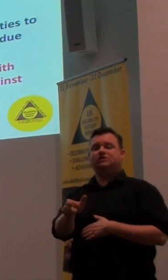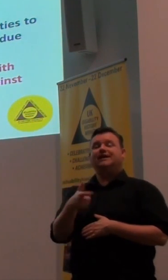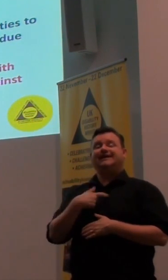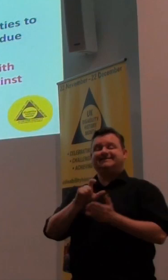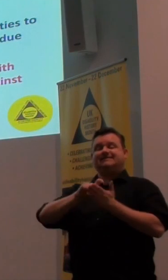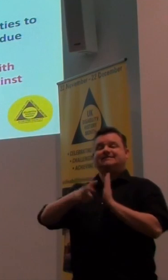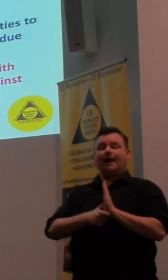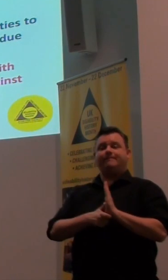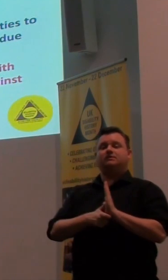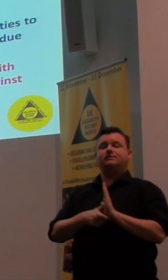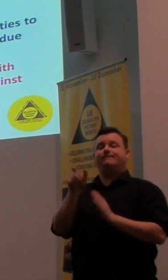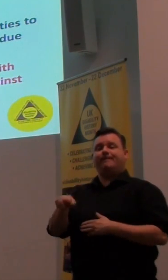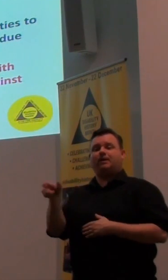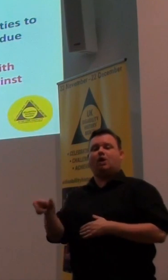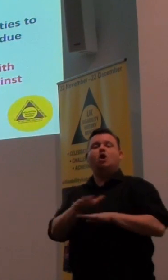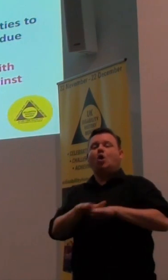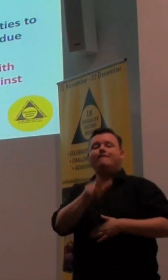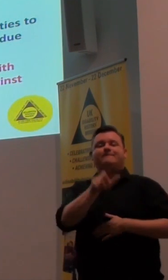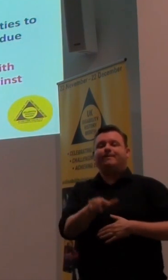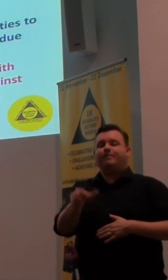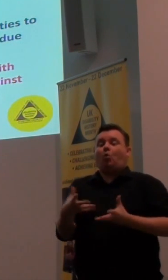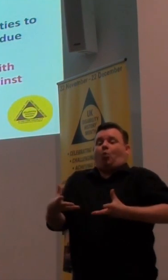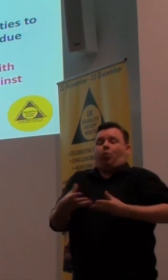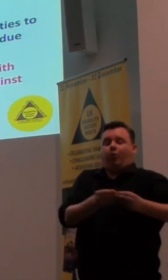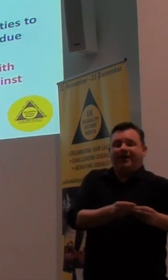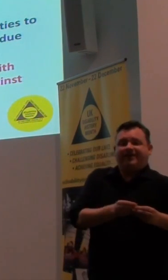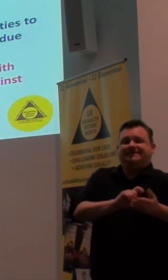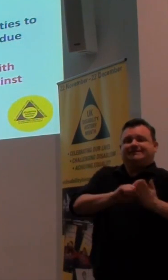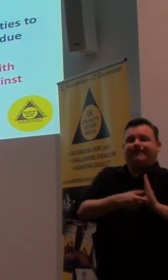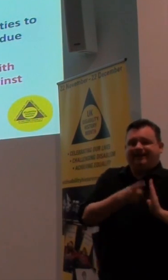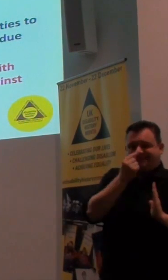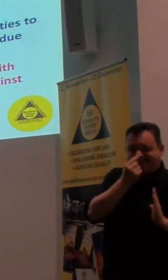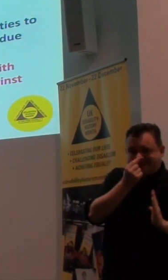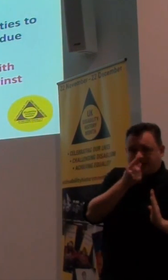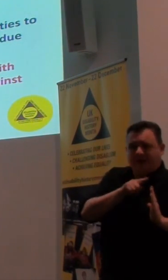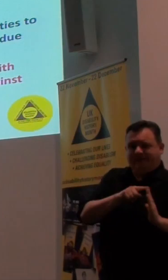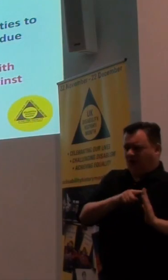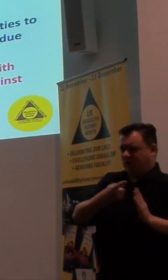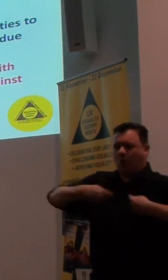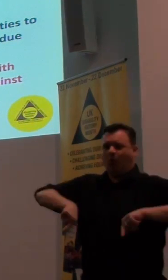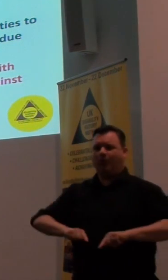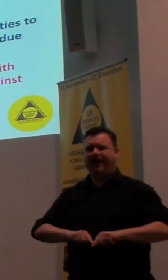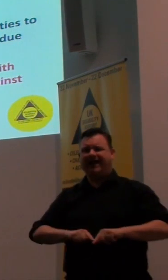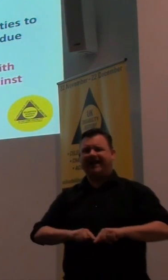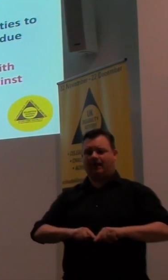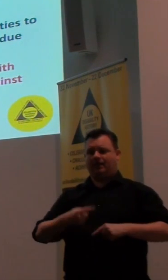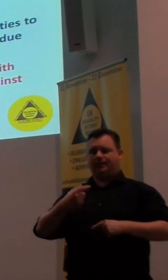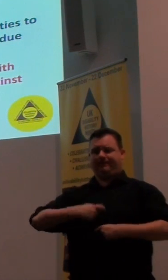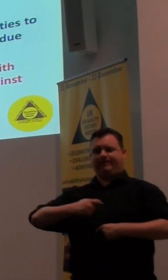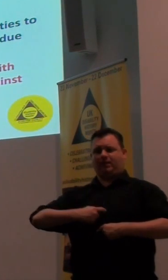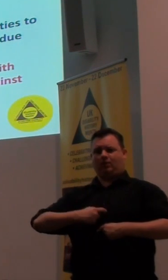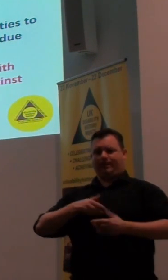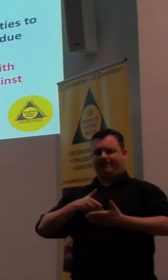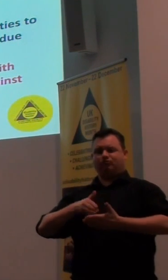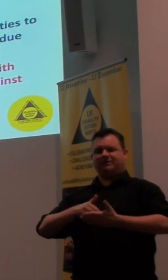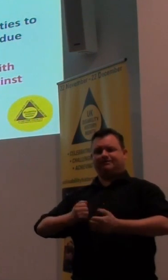people, not people with disabilities. Because if you call us people with disabilities, it's like we're the people with the barriers. And